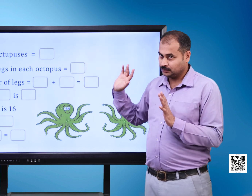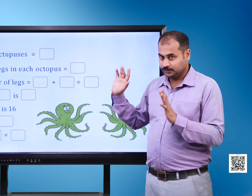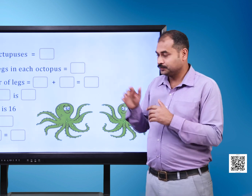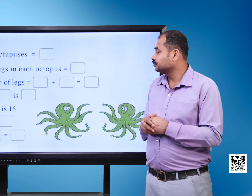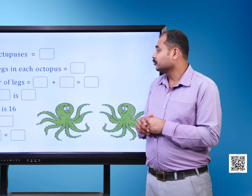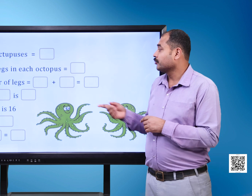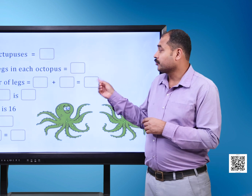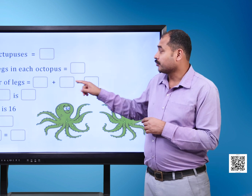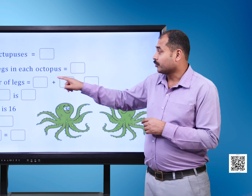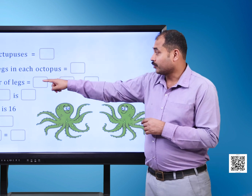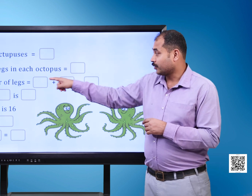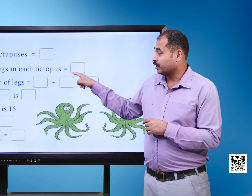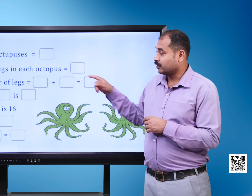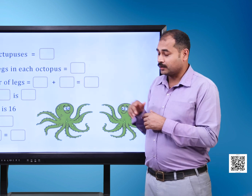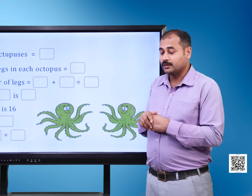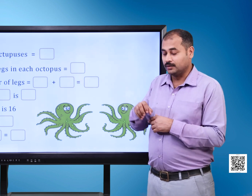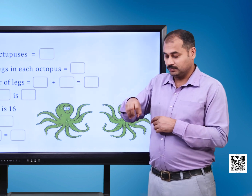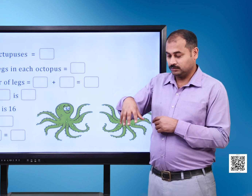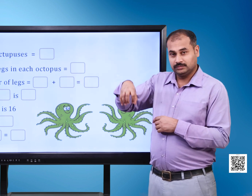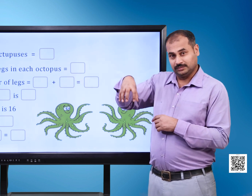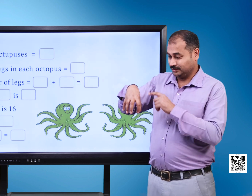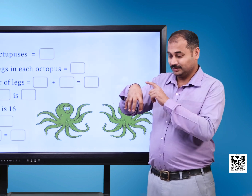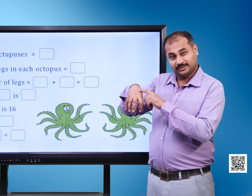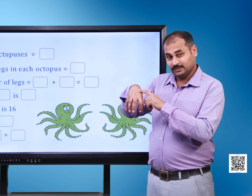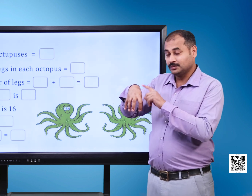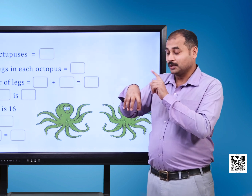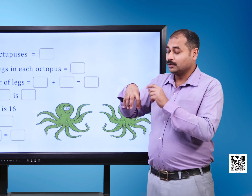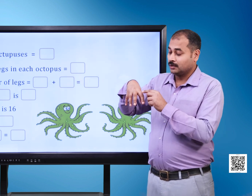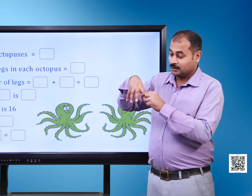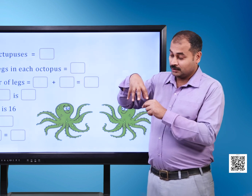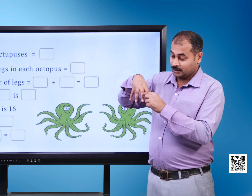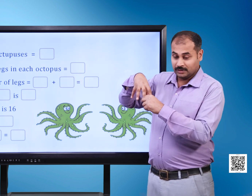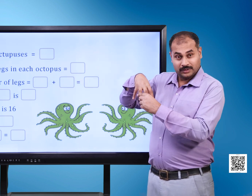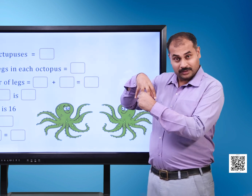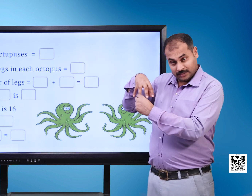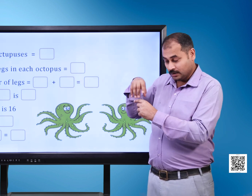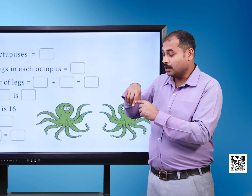Total number of legs is equal to blank plus blank is equal to blank